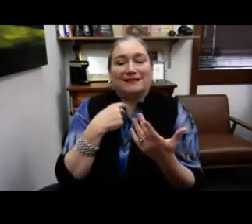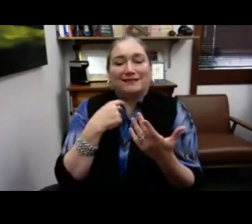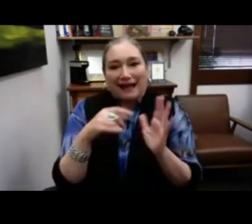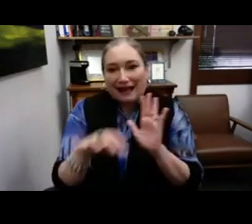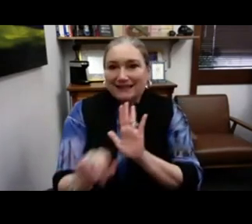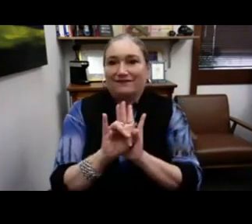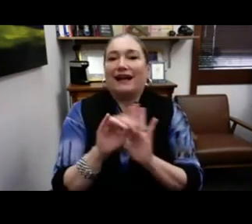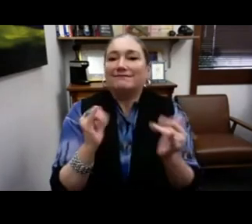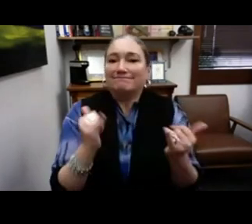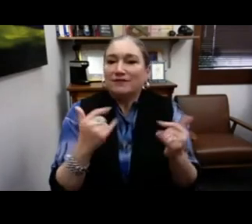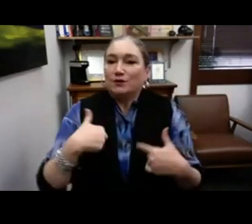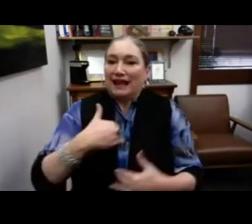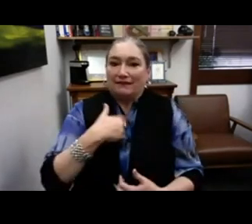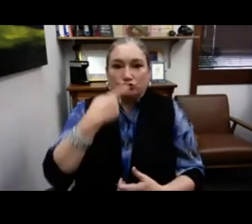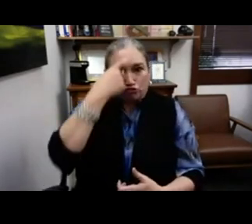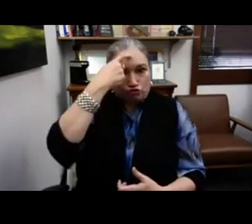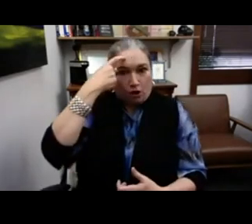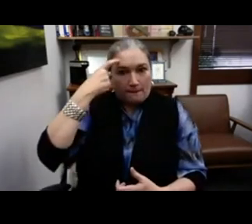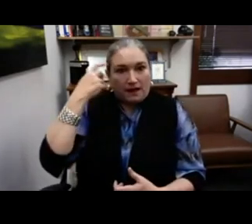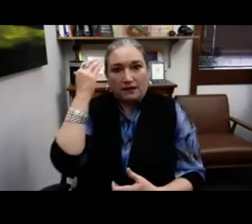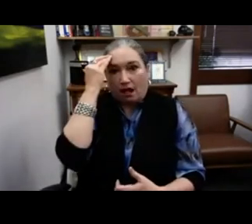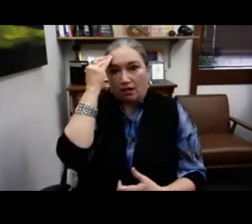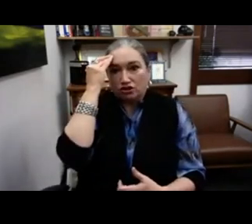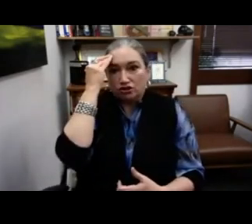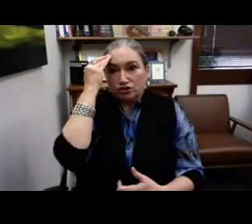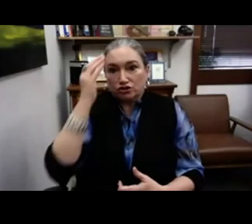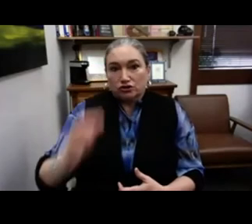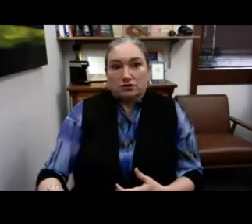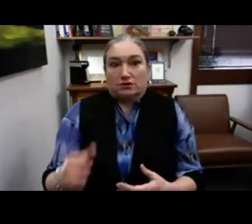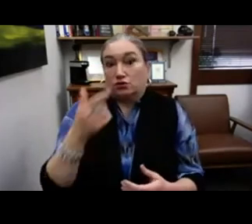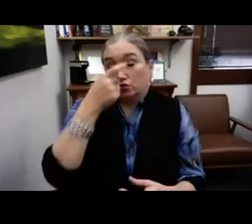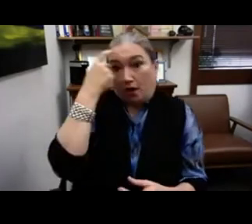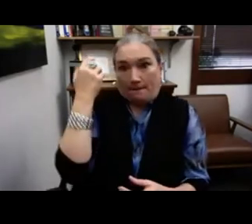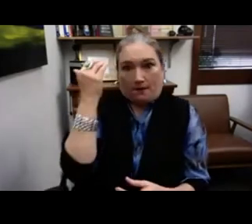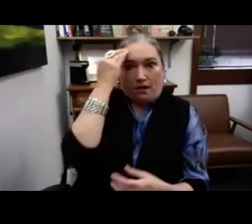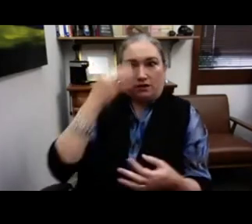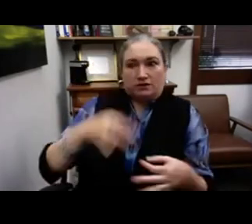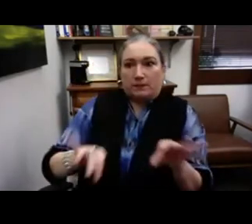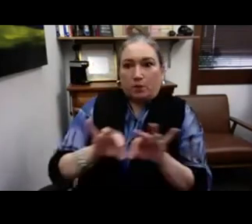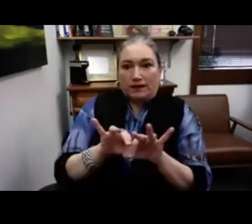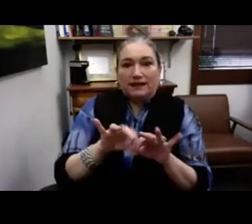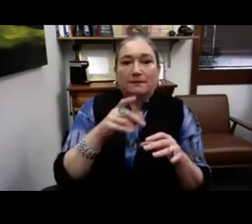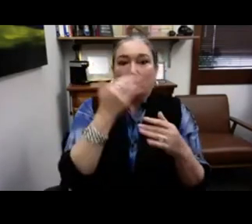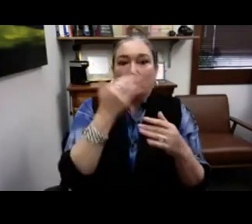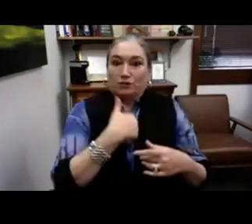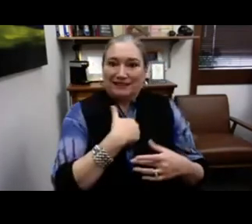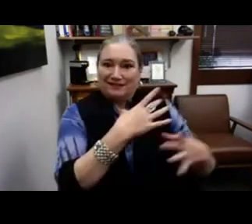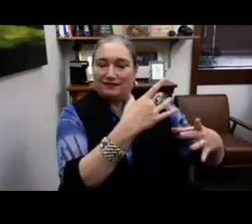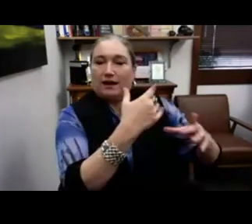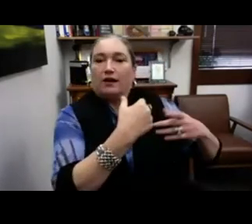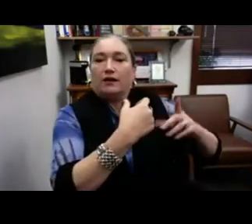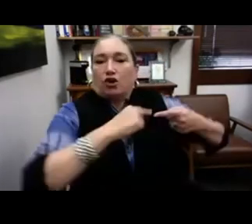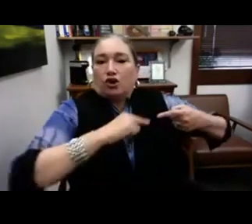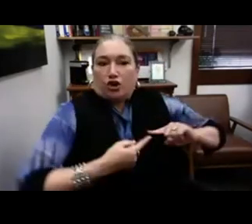So through this study, we were able to identify that we do have traumatic trauma